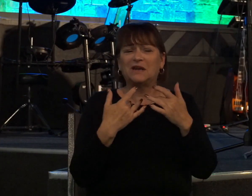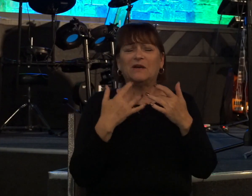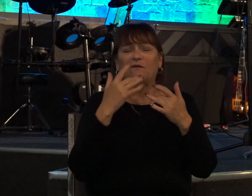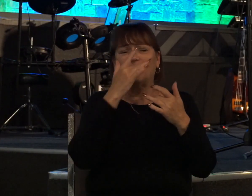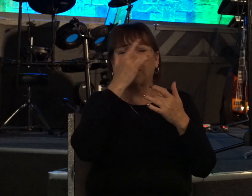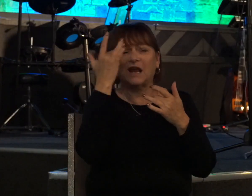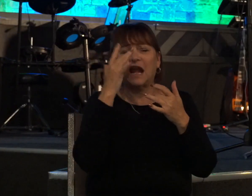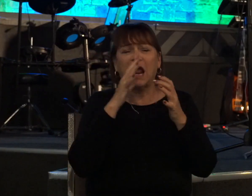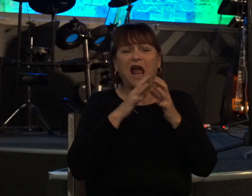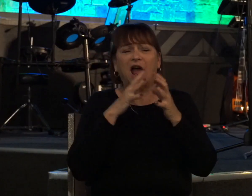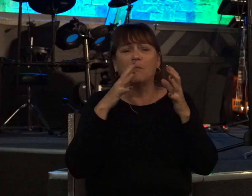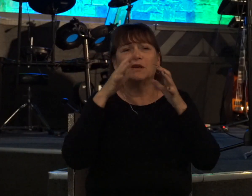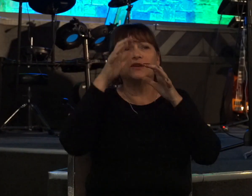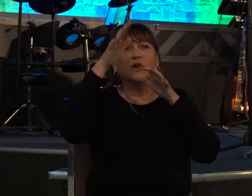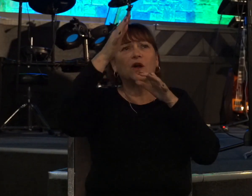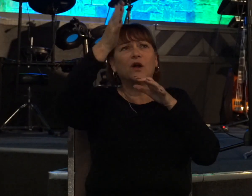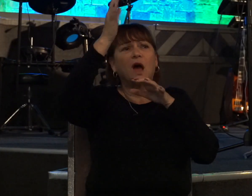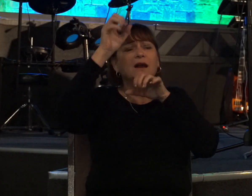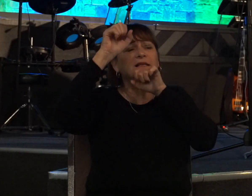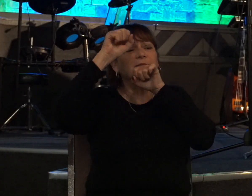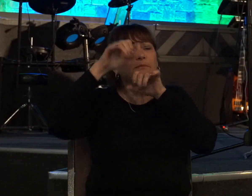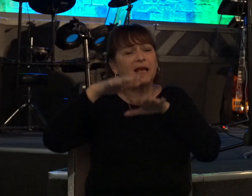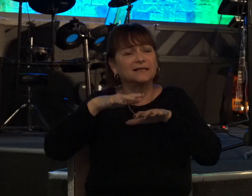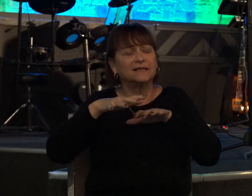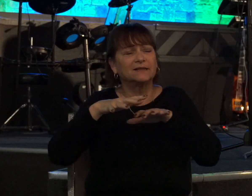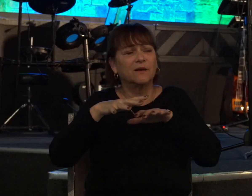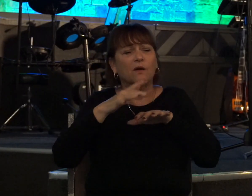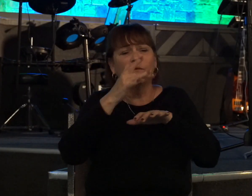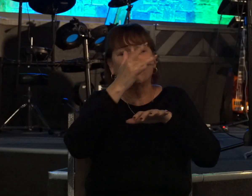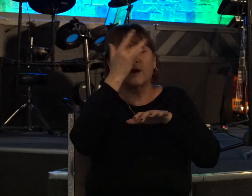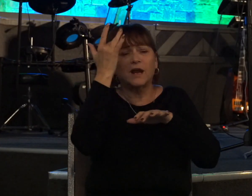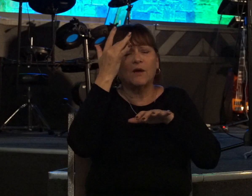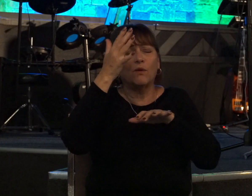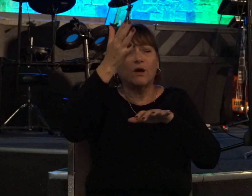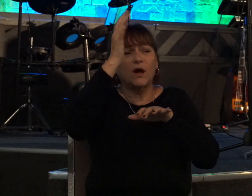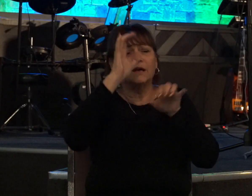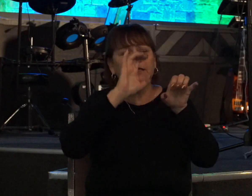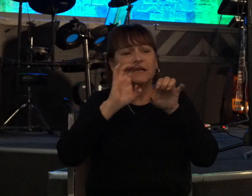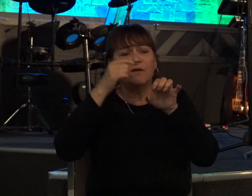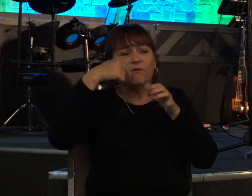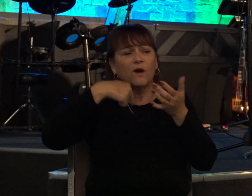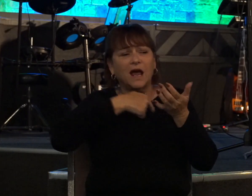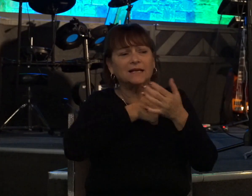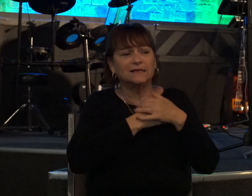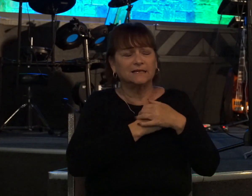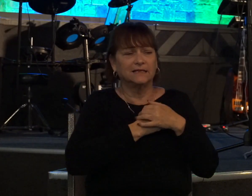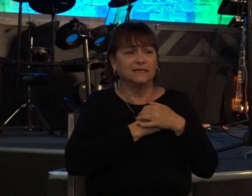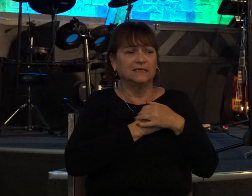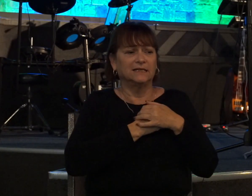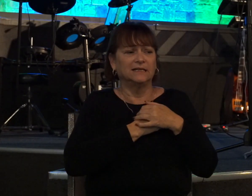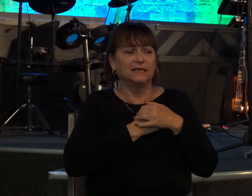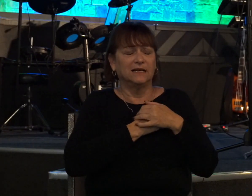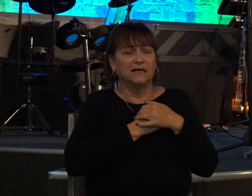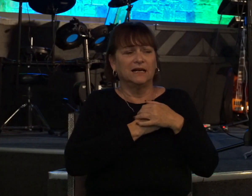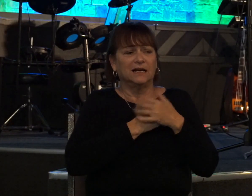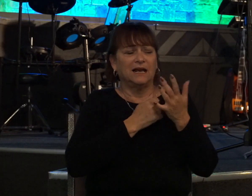has blessed us we tend to forget what god has done for us kind of like we just get tunnel vision